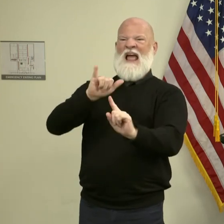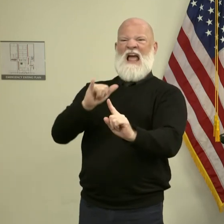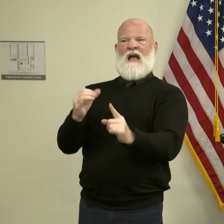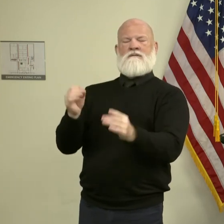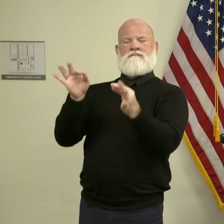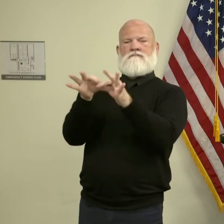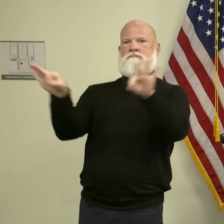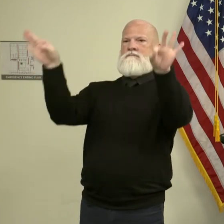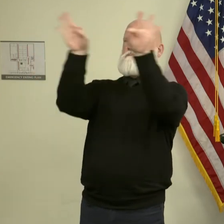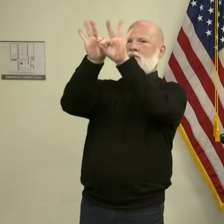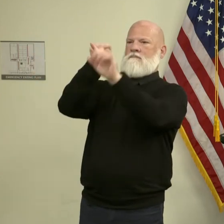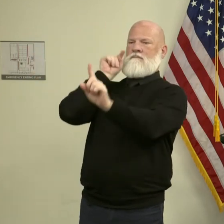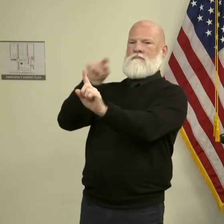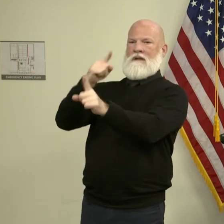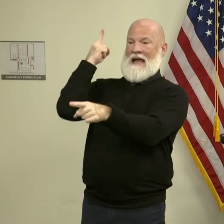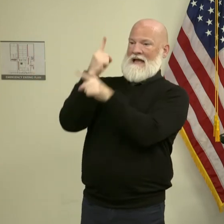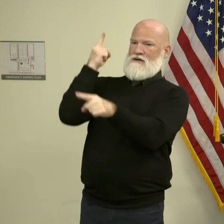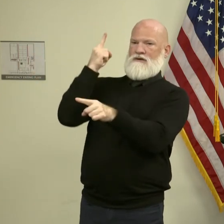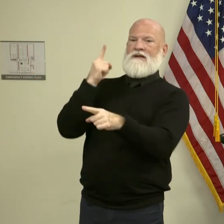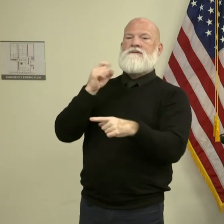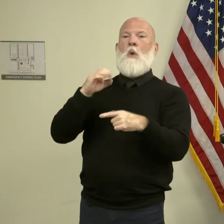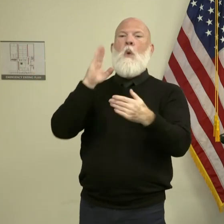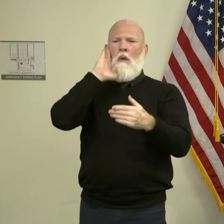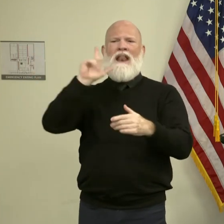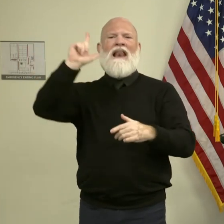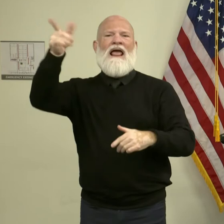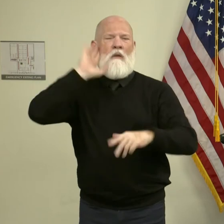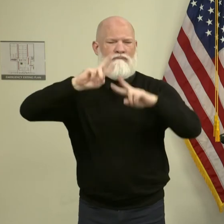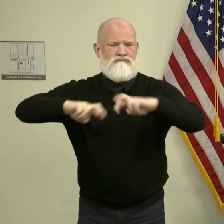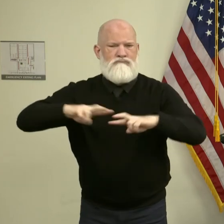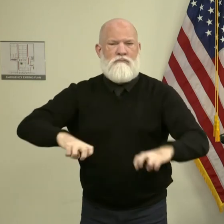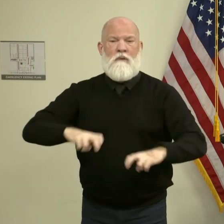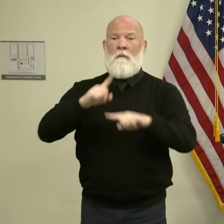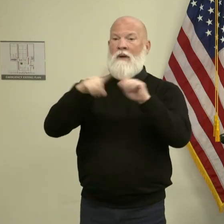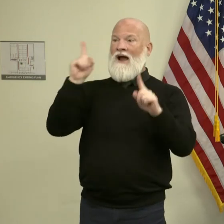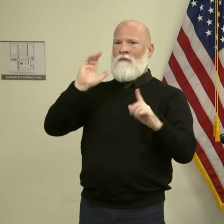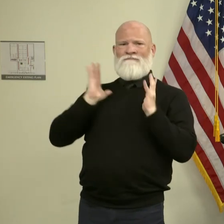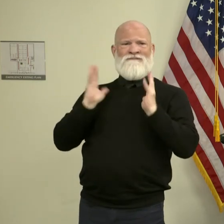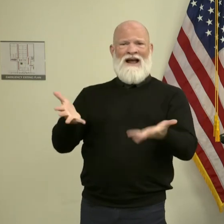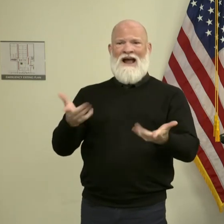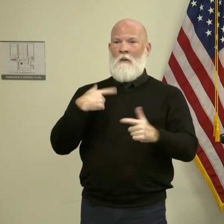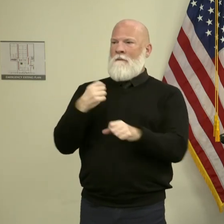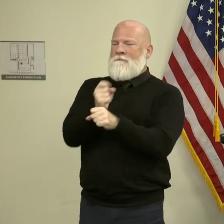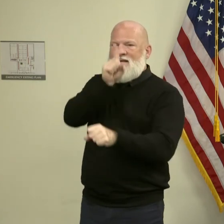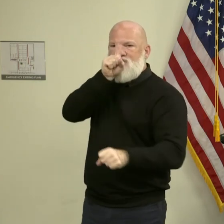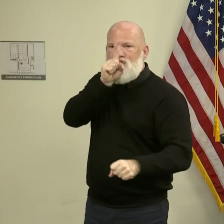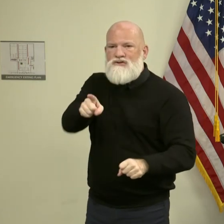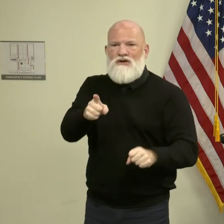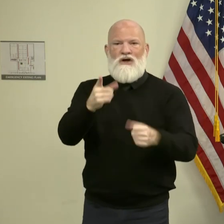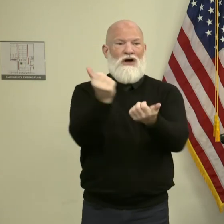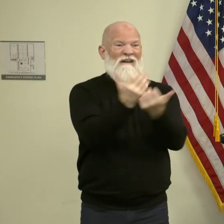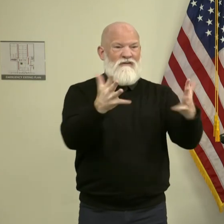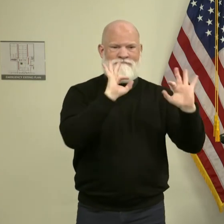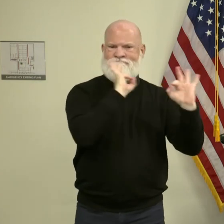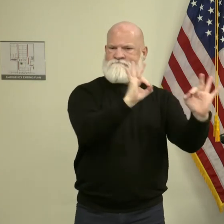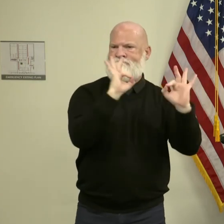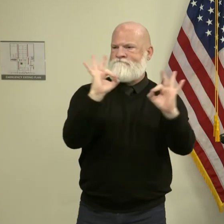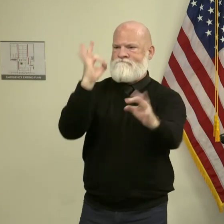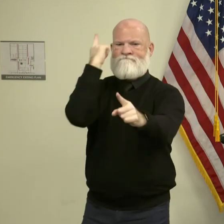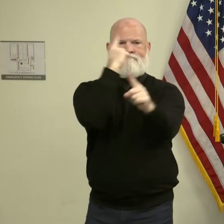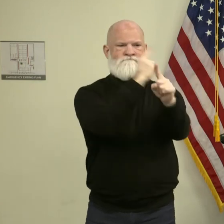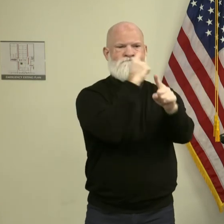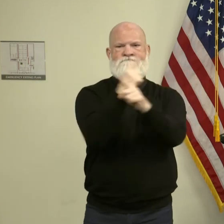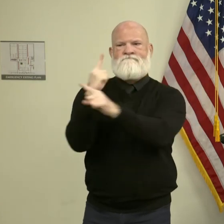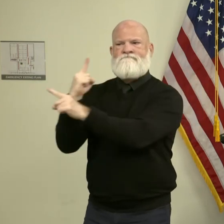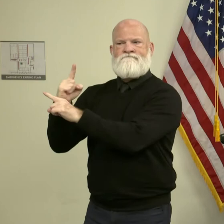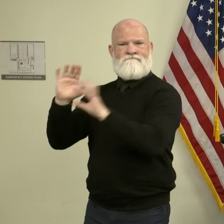We want to make sure we get the right results out to take away the opportunity for people to say that there was fraud and there's questions to be had about these things because these